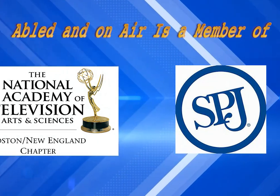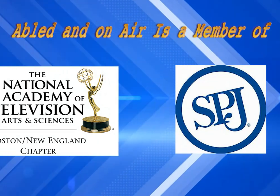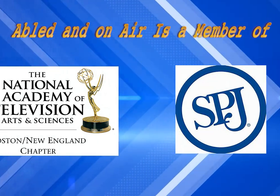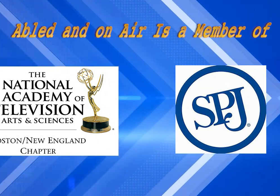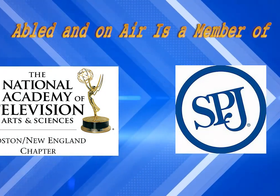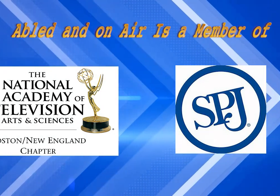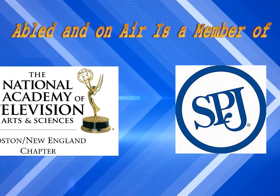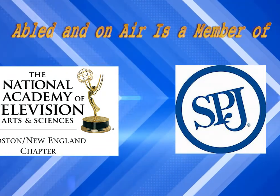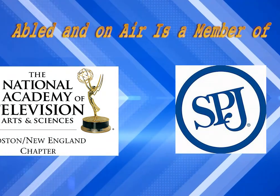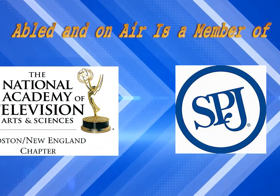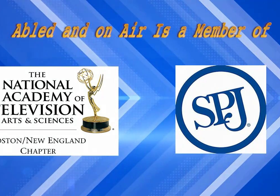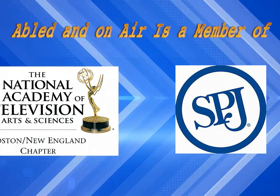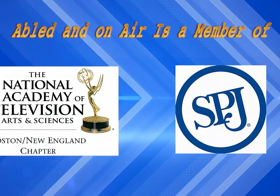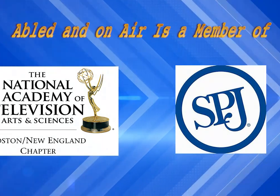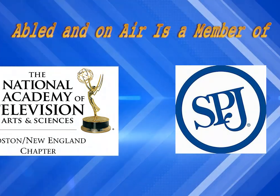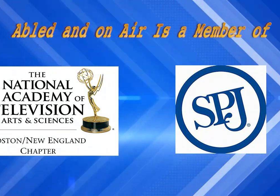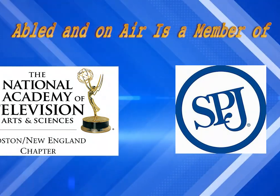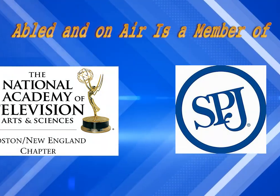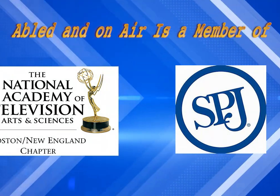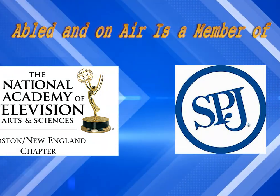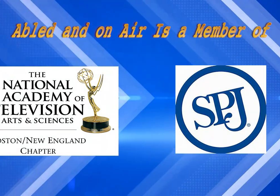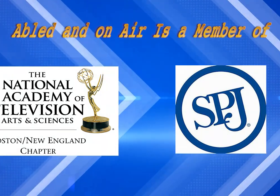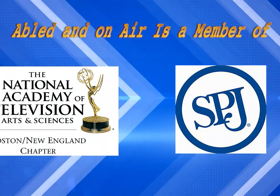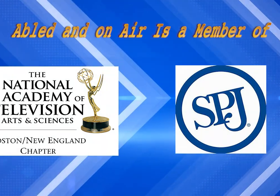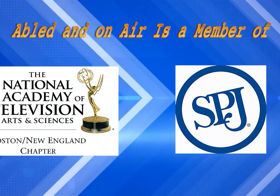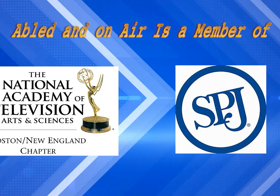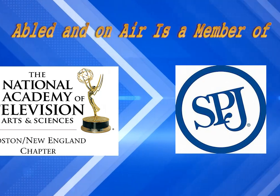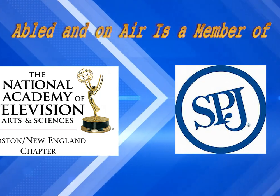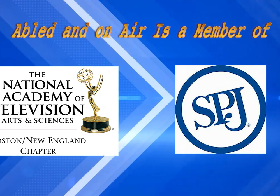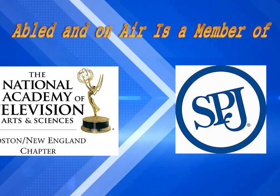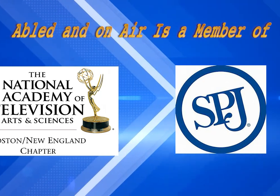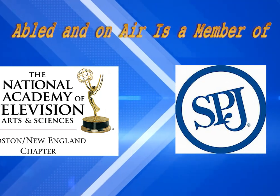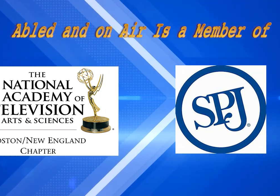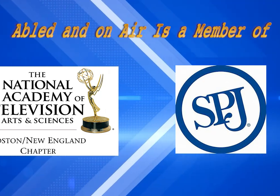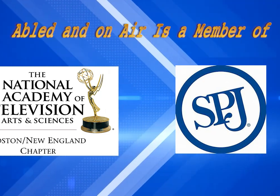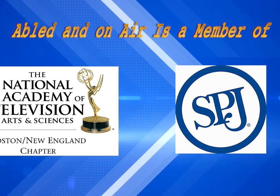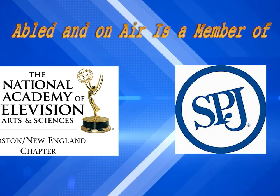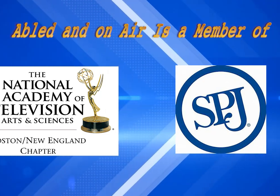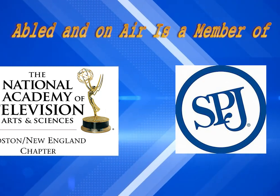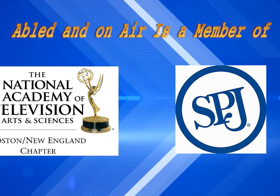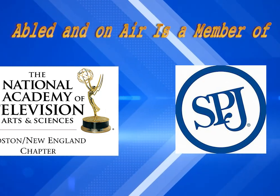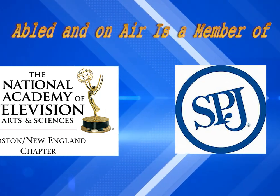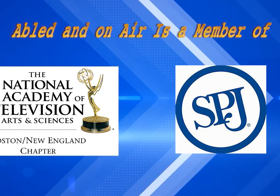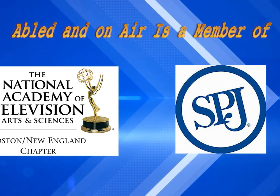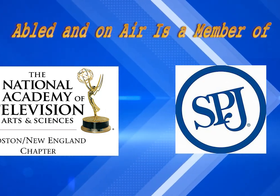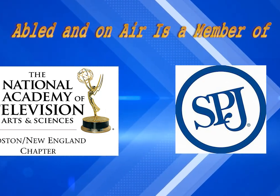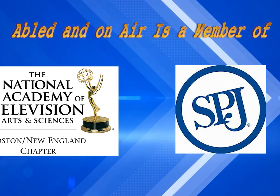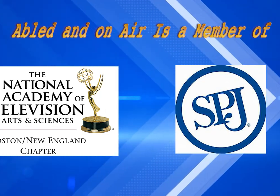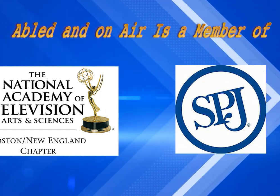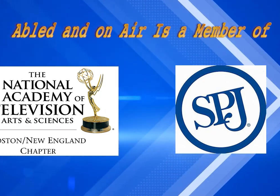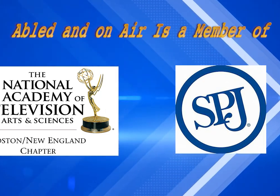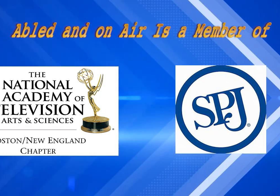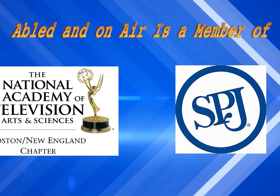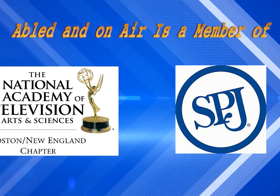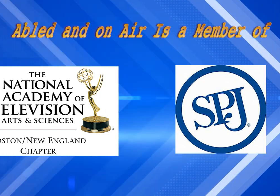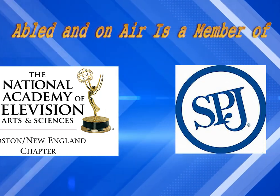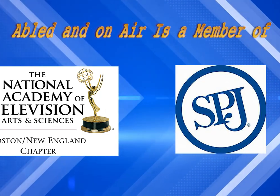organizations, the National Academy of Television Arts and Sciences, Boston, New England